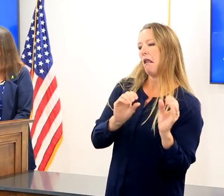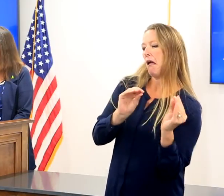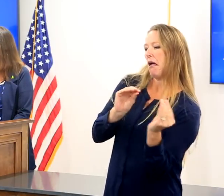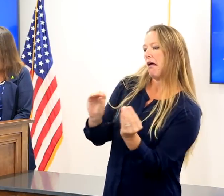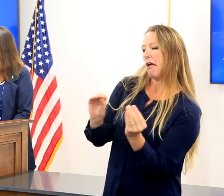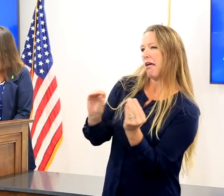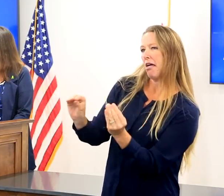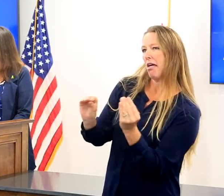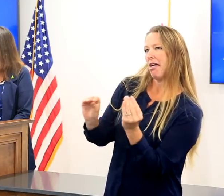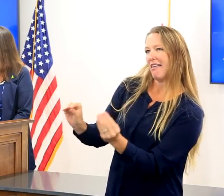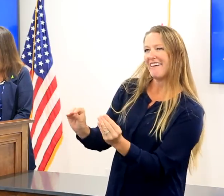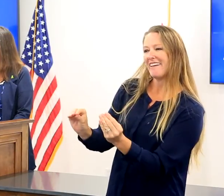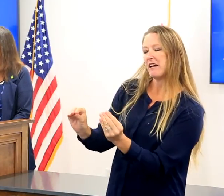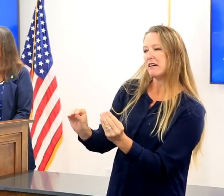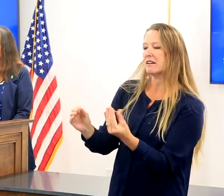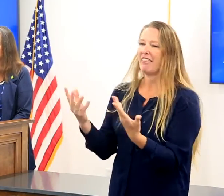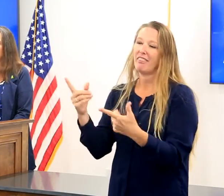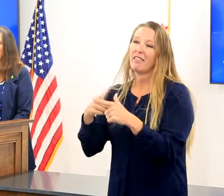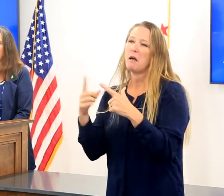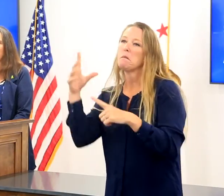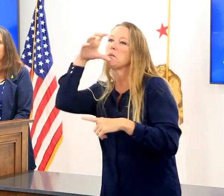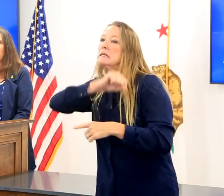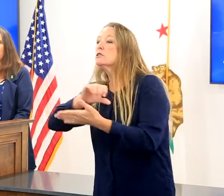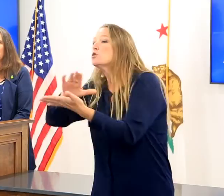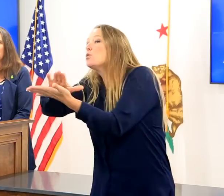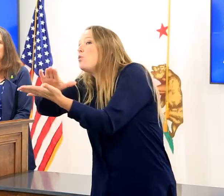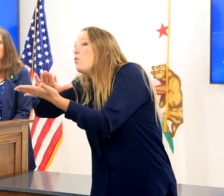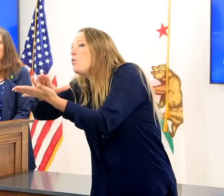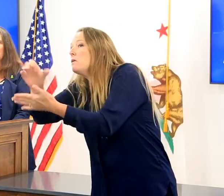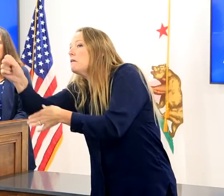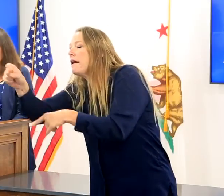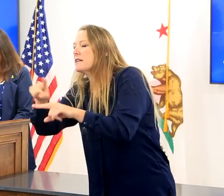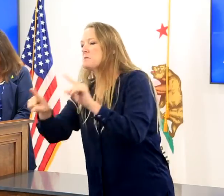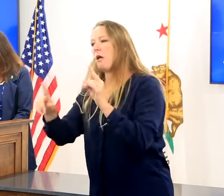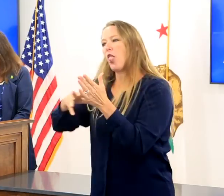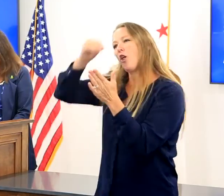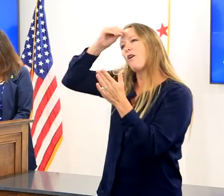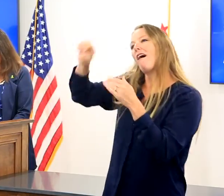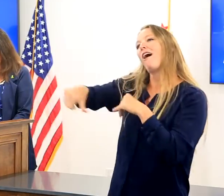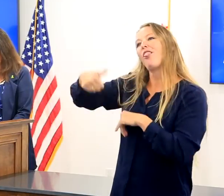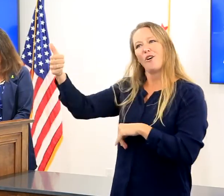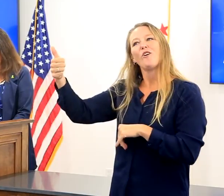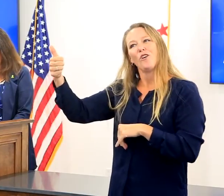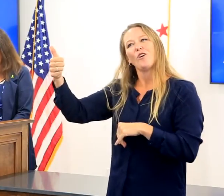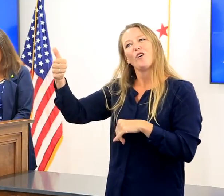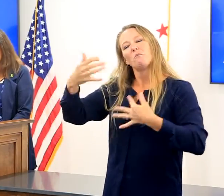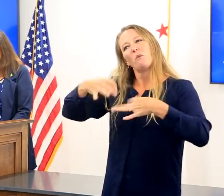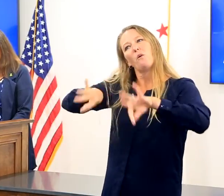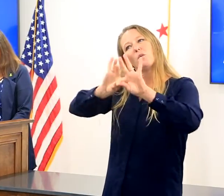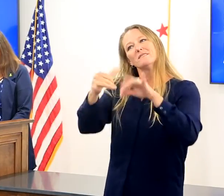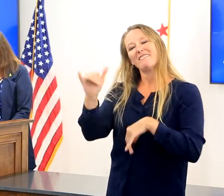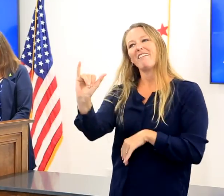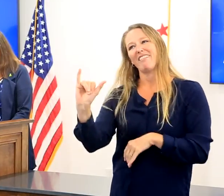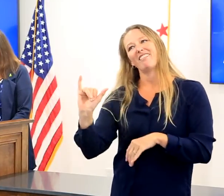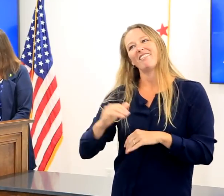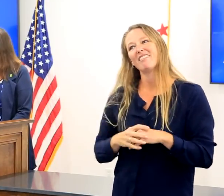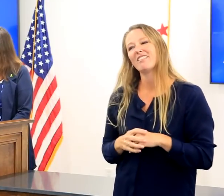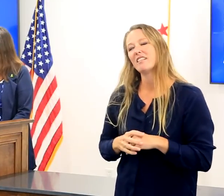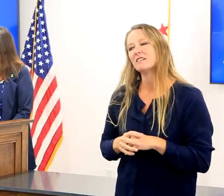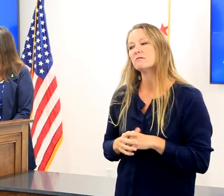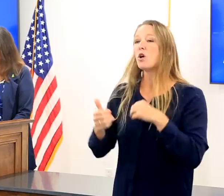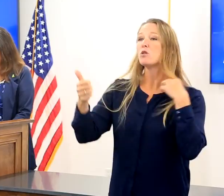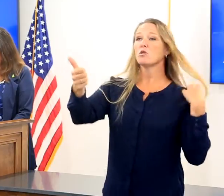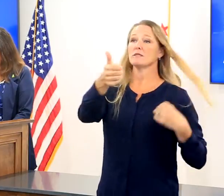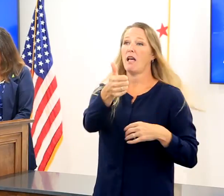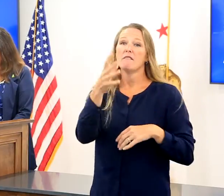as much academic training as they would in a face-to-face school year. And those are all valuable. For you, check